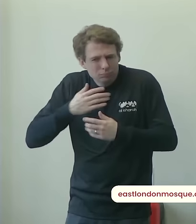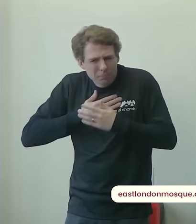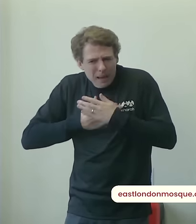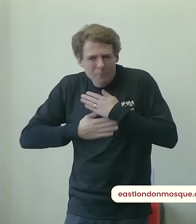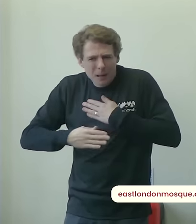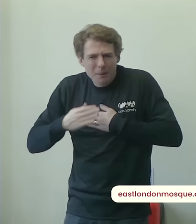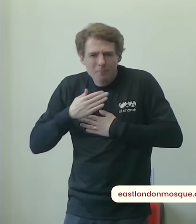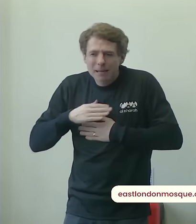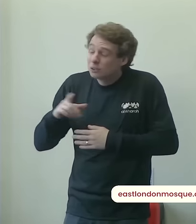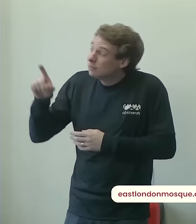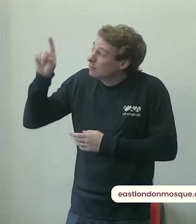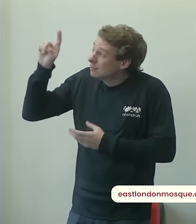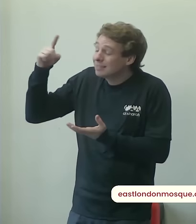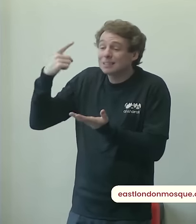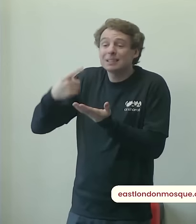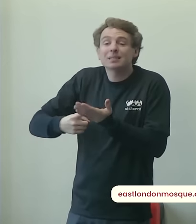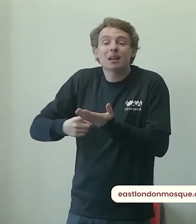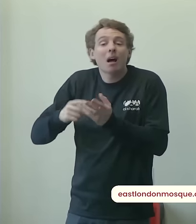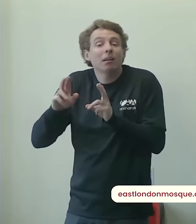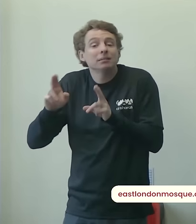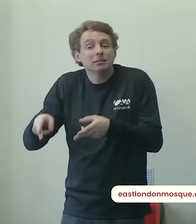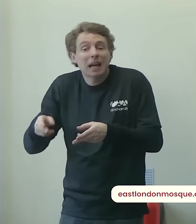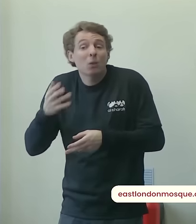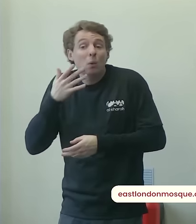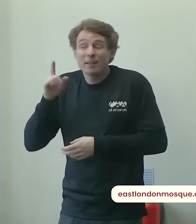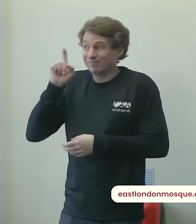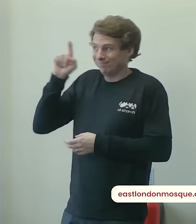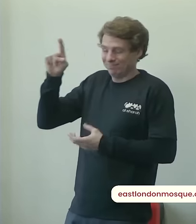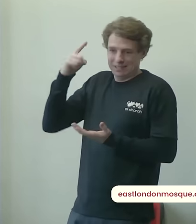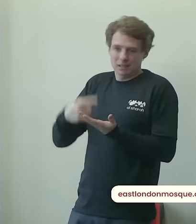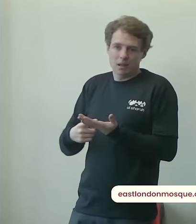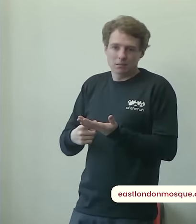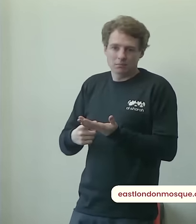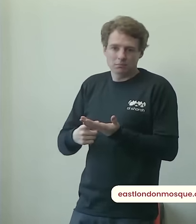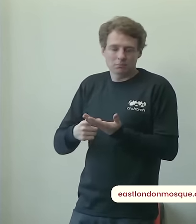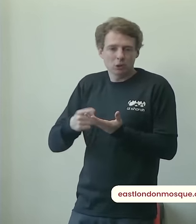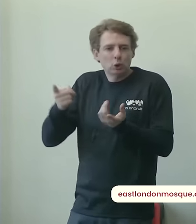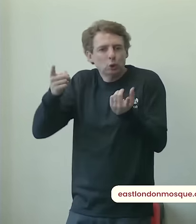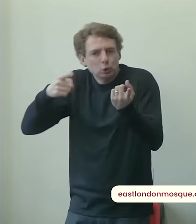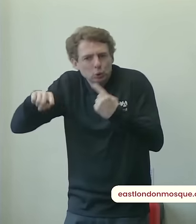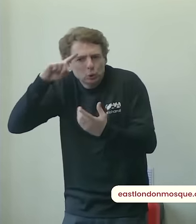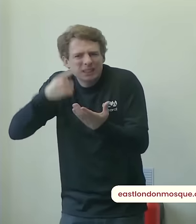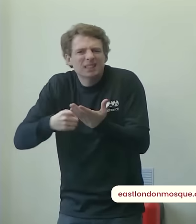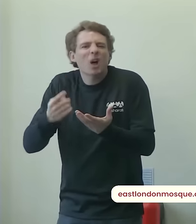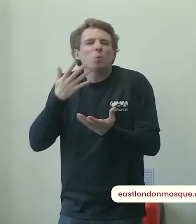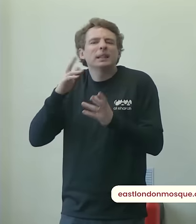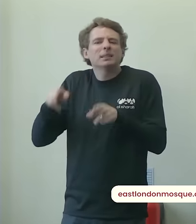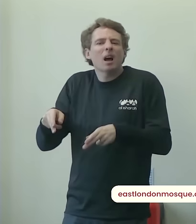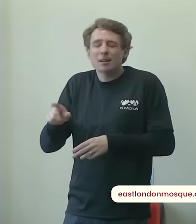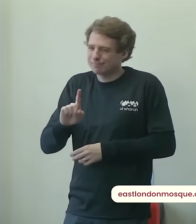that means is you're not allowed to decide when you're going to go allah says we decided when you came onto the earth we will decide